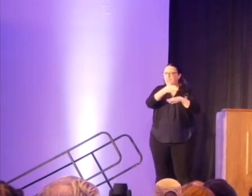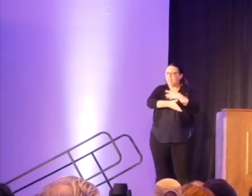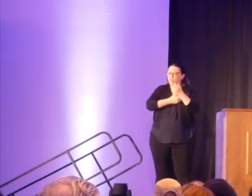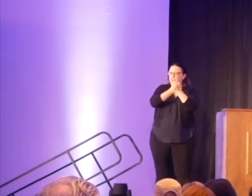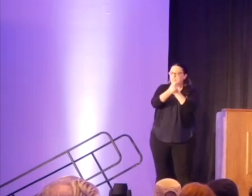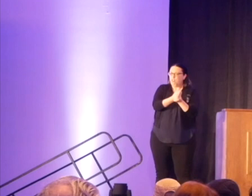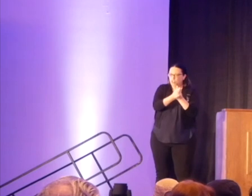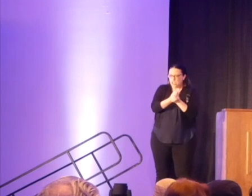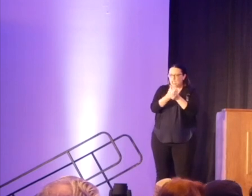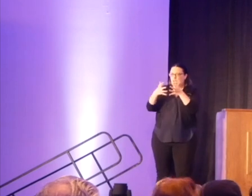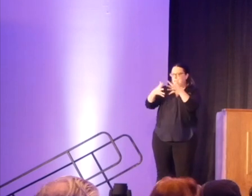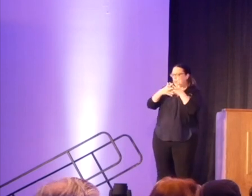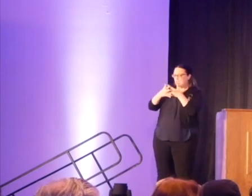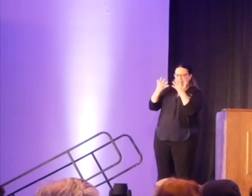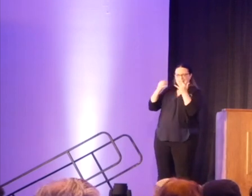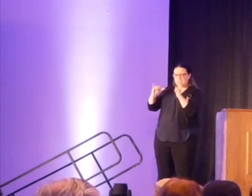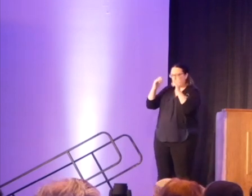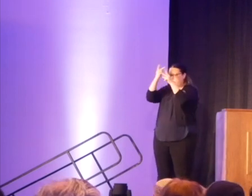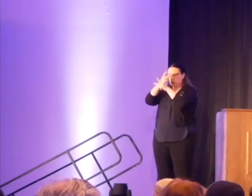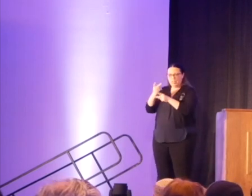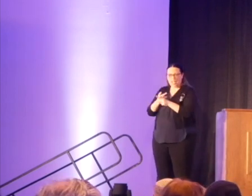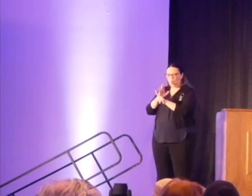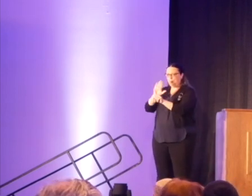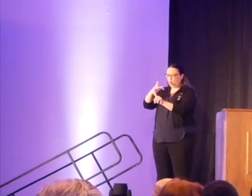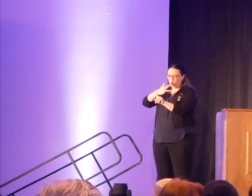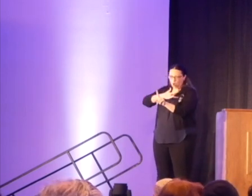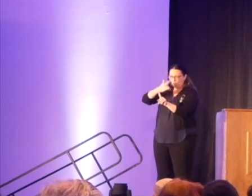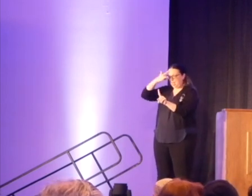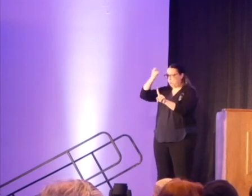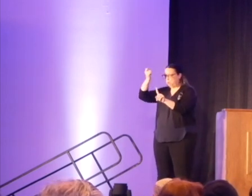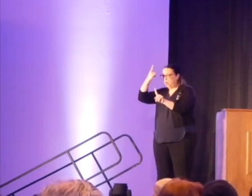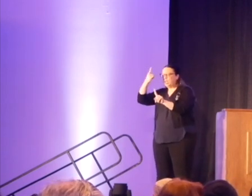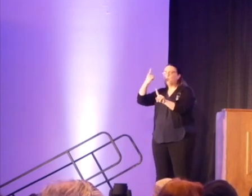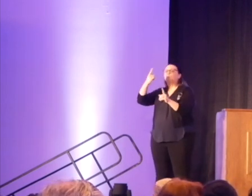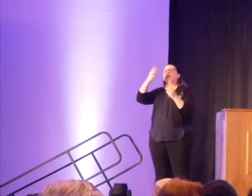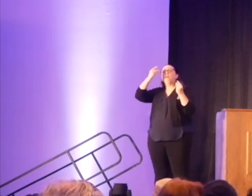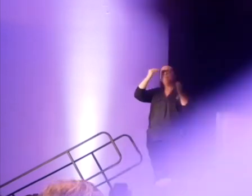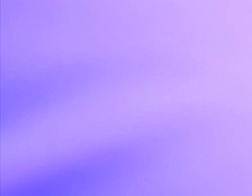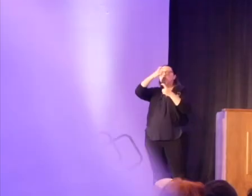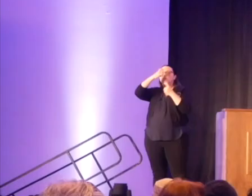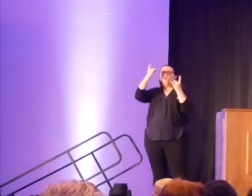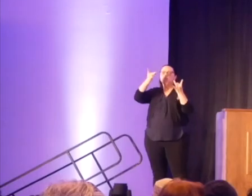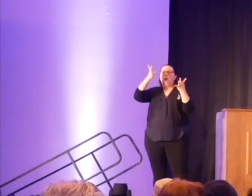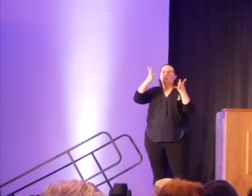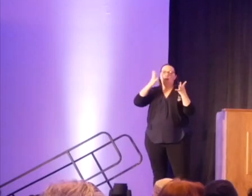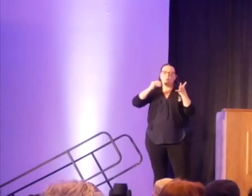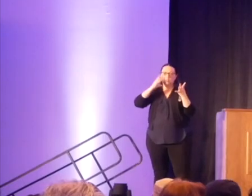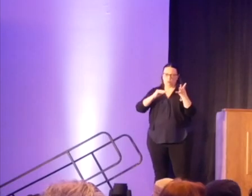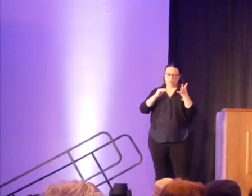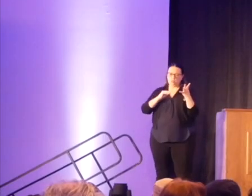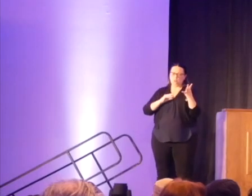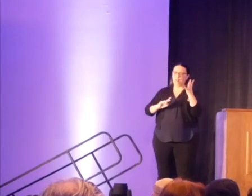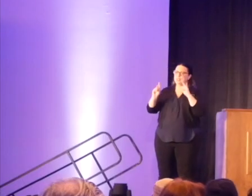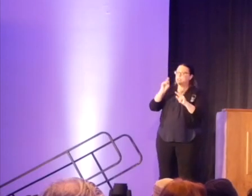consciousness. I think of this often as we think about the trauma that we experience as people of